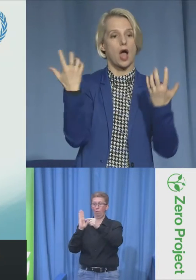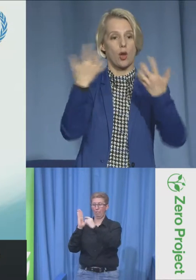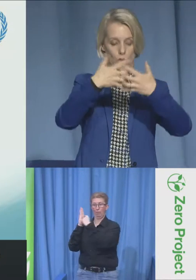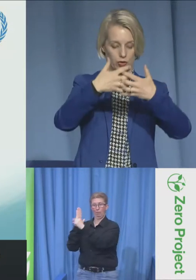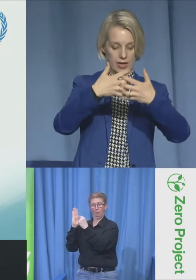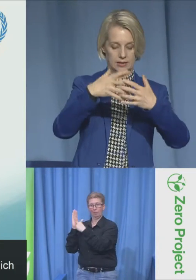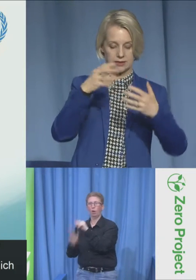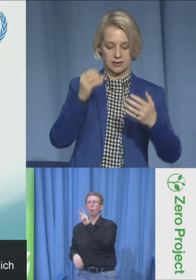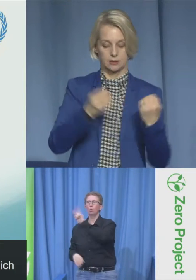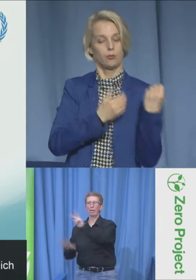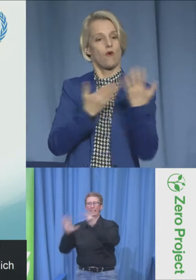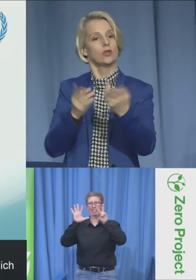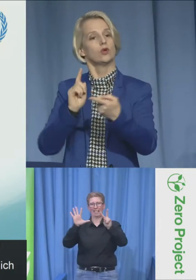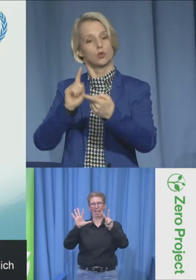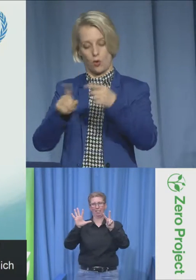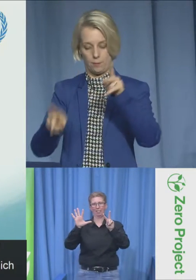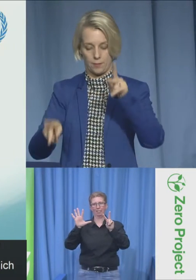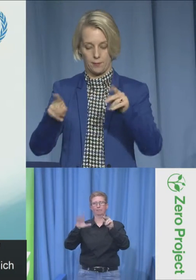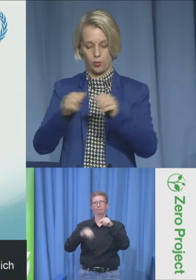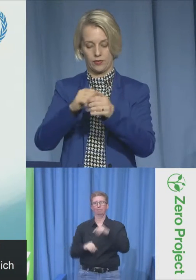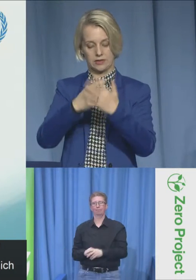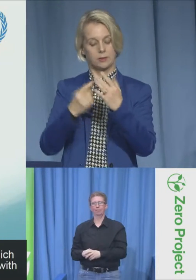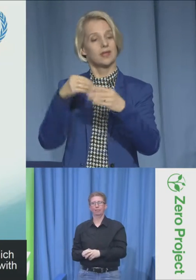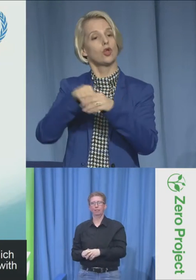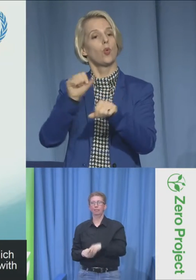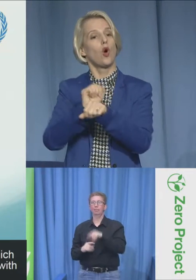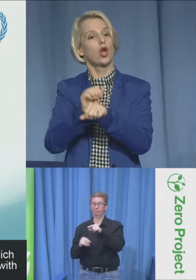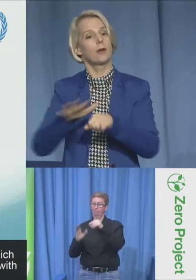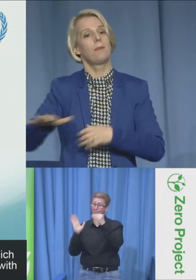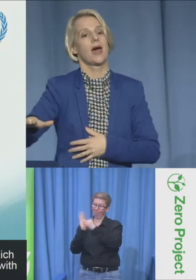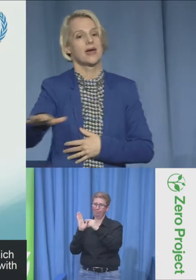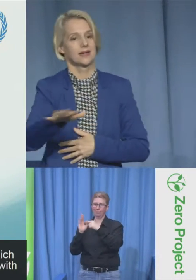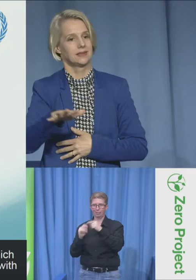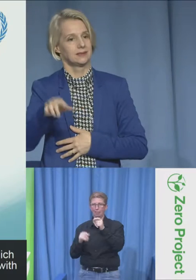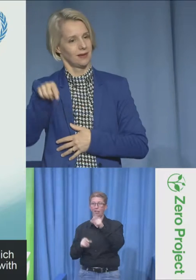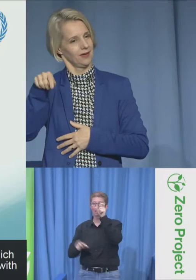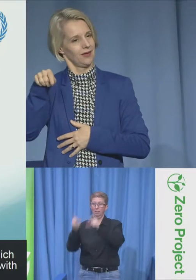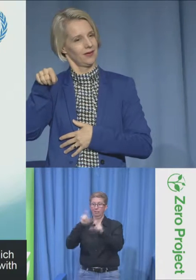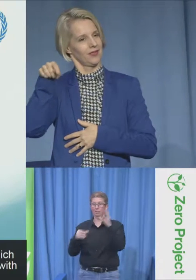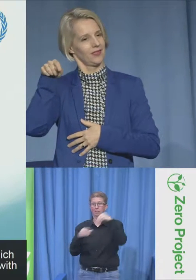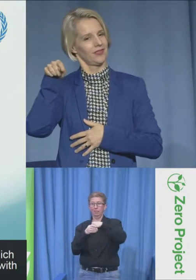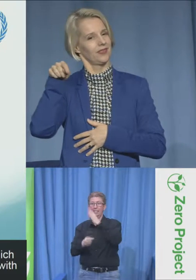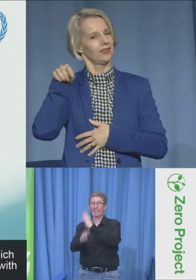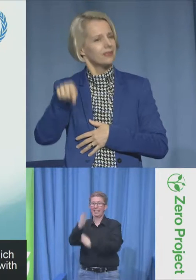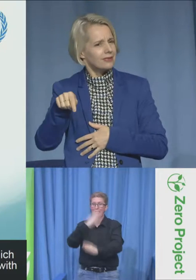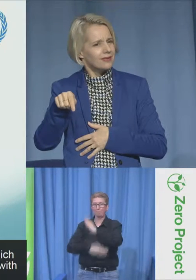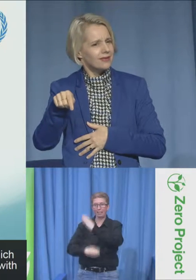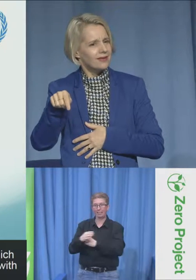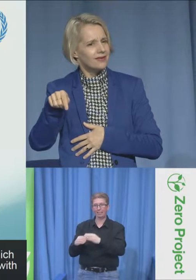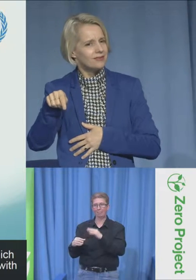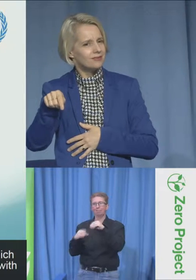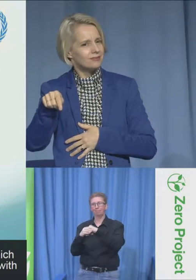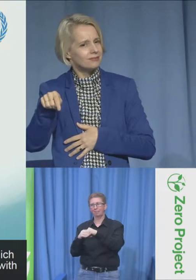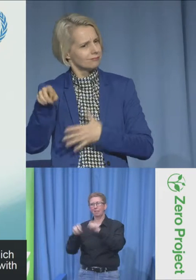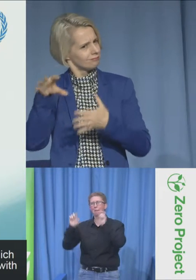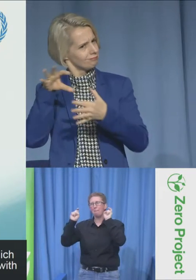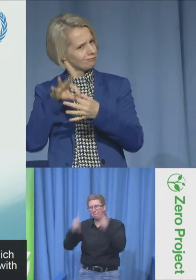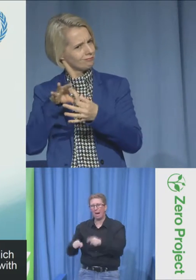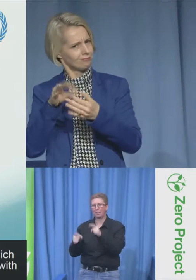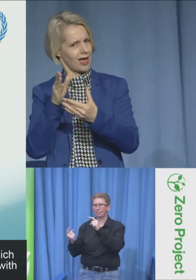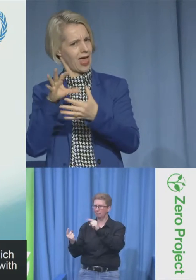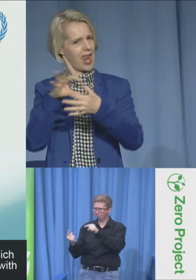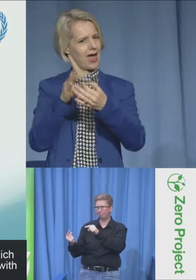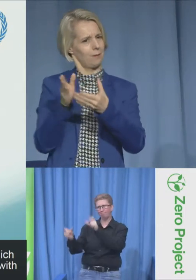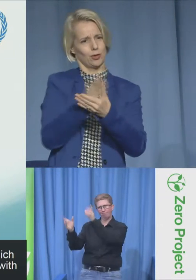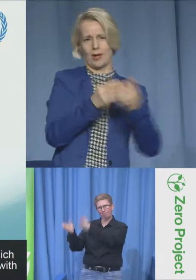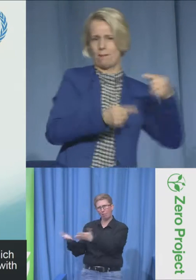work on an equal basis with others and to ensure that reasonable accommodation is provided to persons with disabilities in